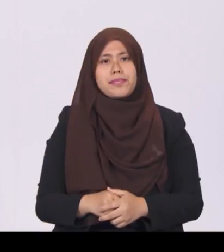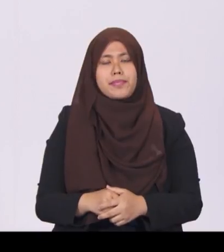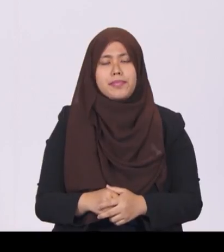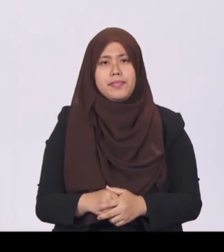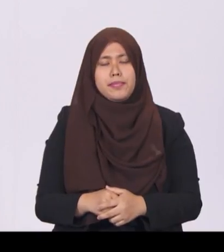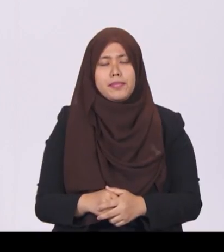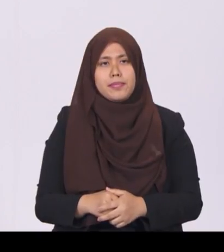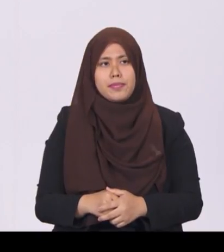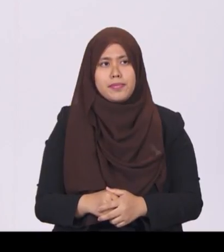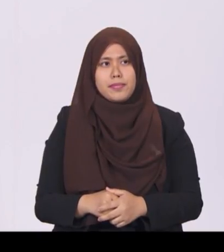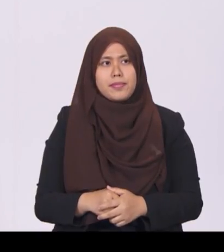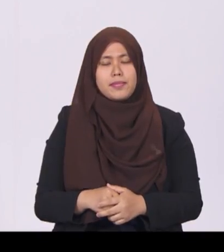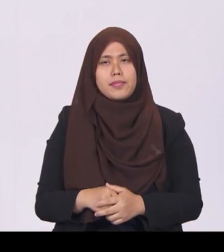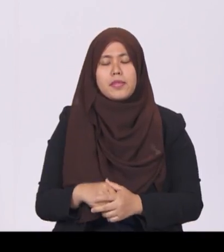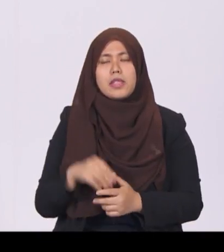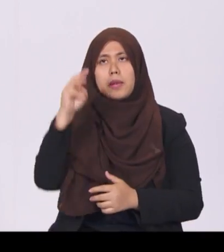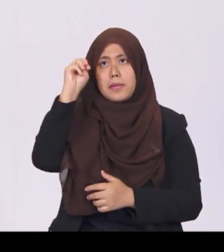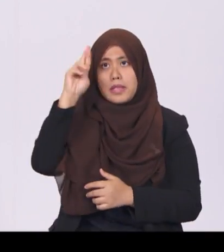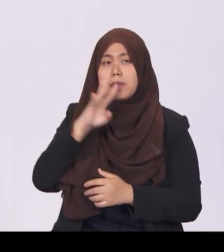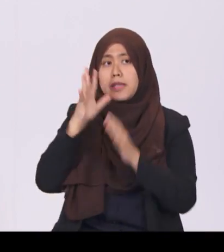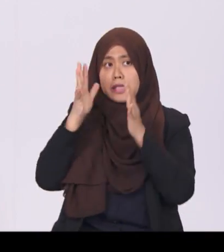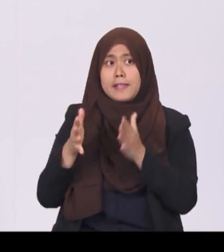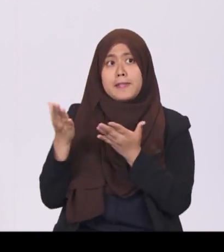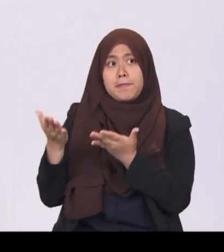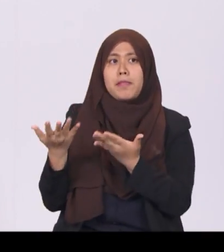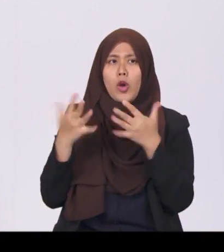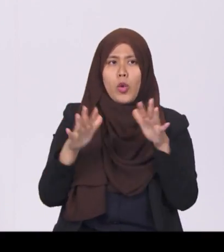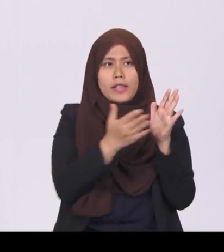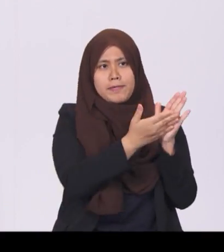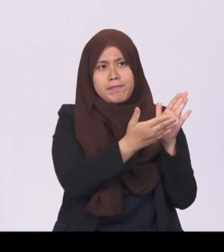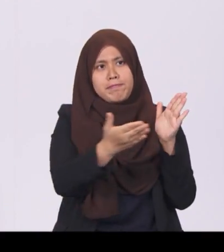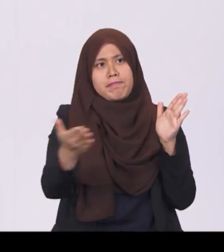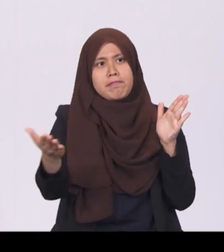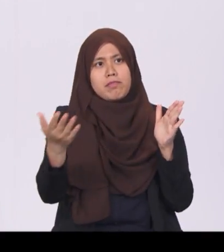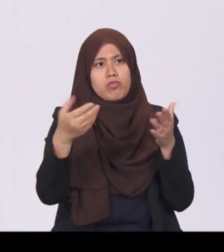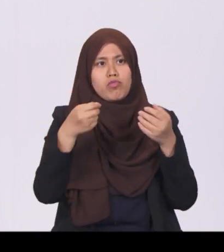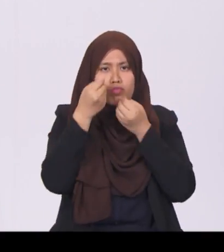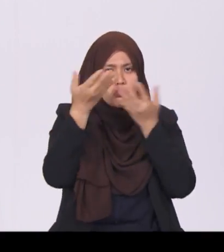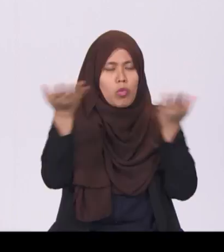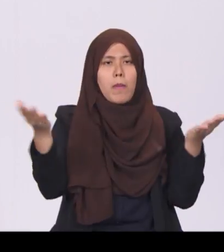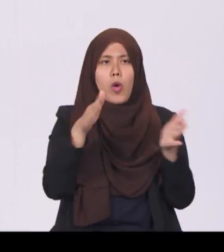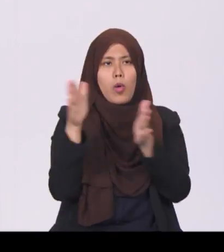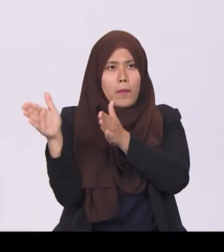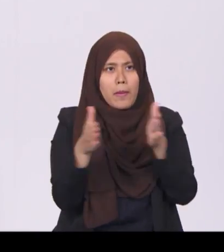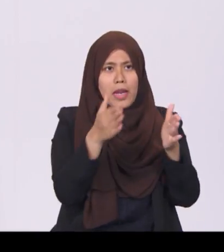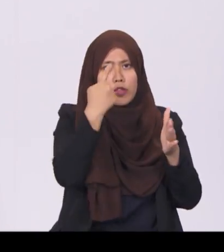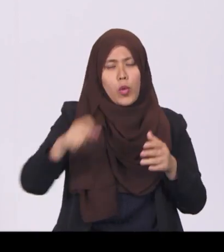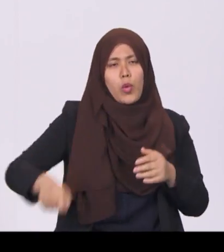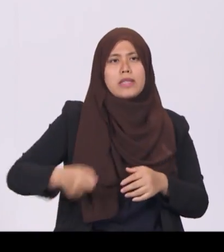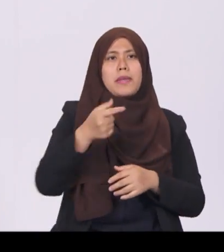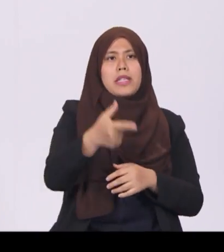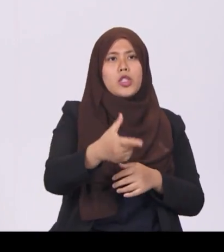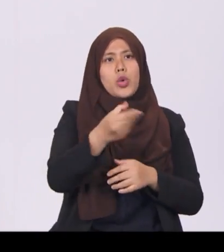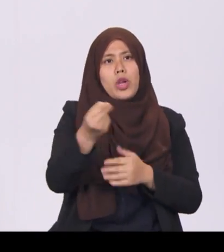Mr Speaker, sir, I have just laid out the plans for our expenditure and revenues in the coming decade.